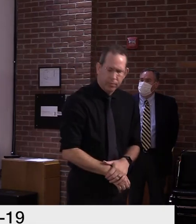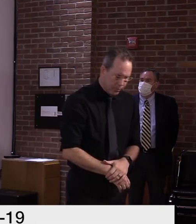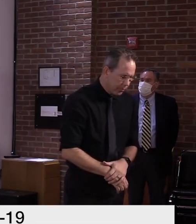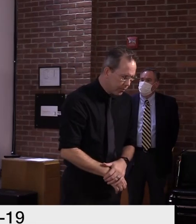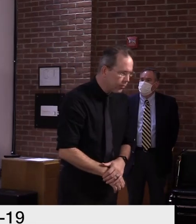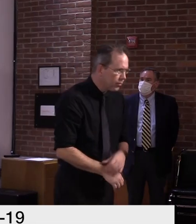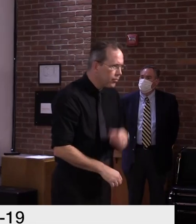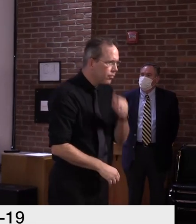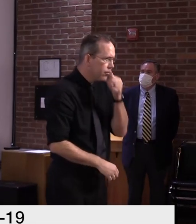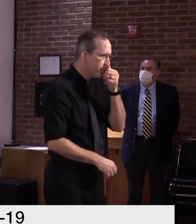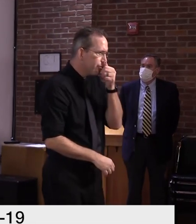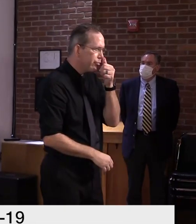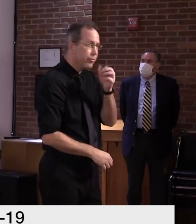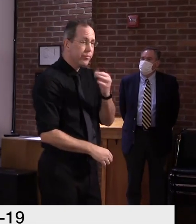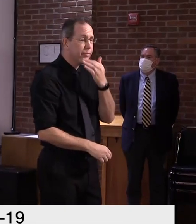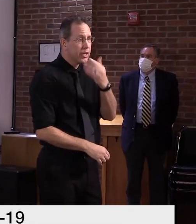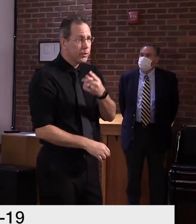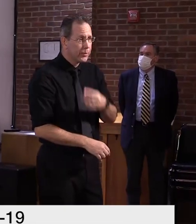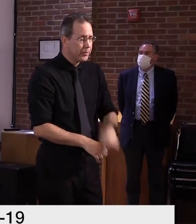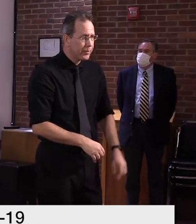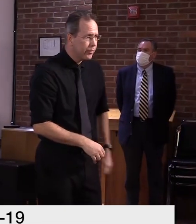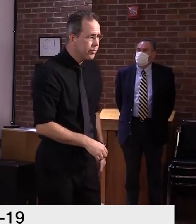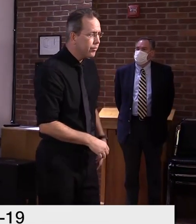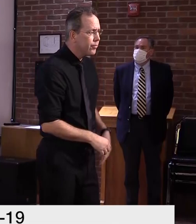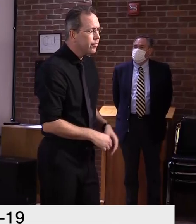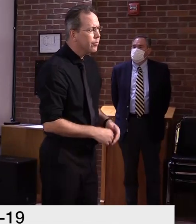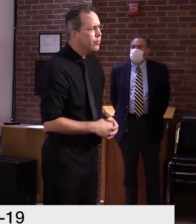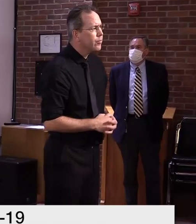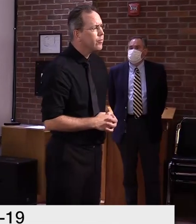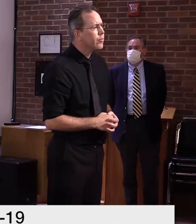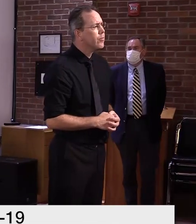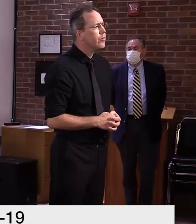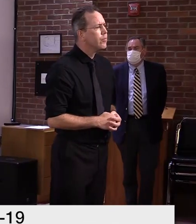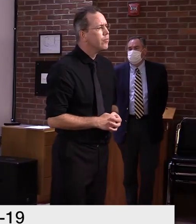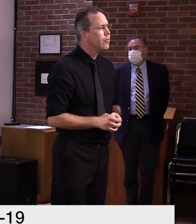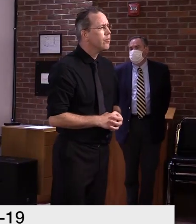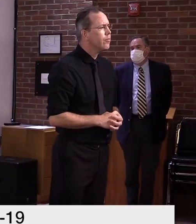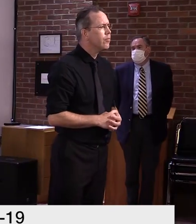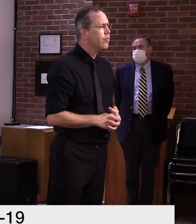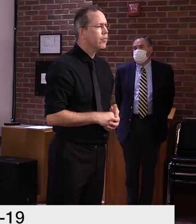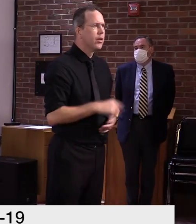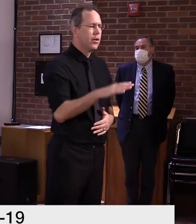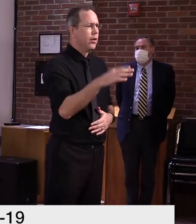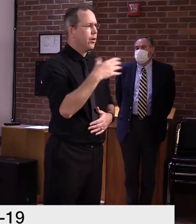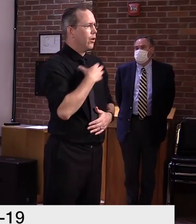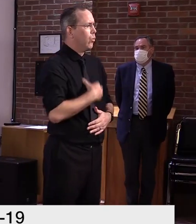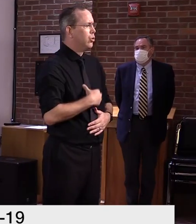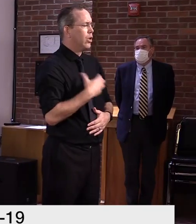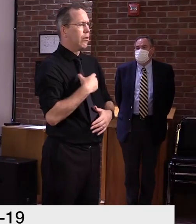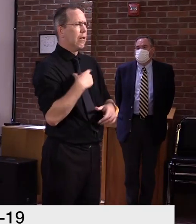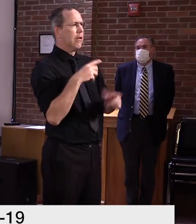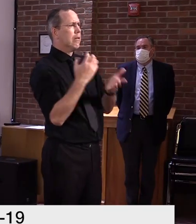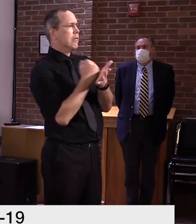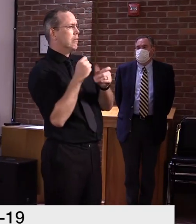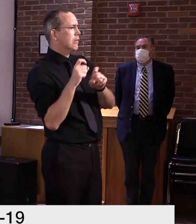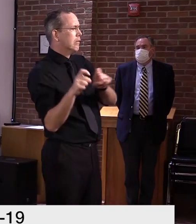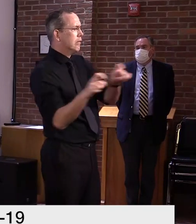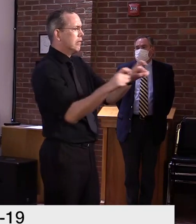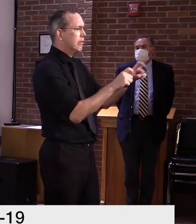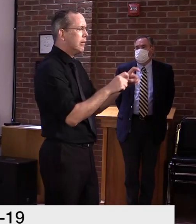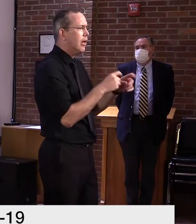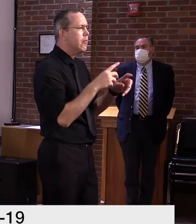Thanks, Dr. Levine. It would be ideal to have a sero survey where we could randomly sample a proportion of the Vermont population